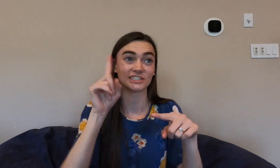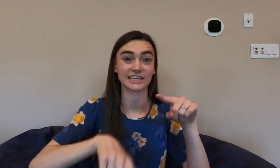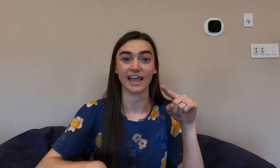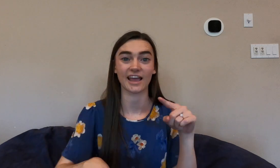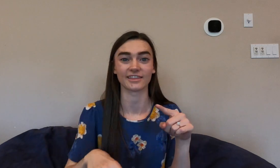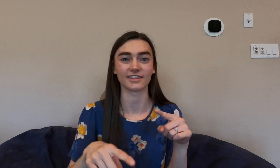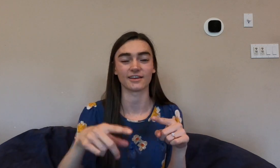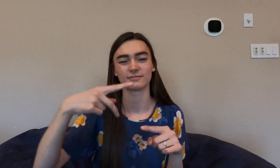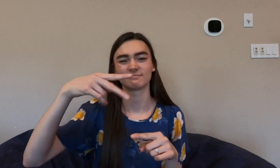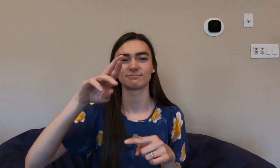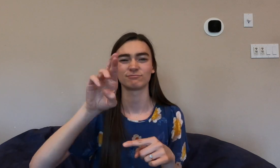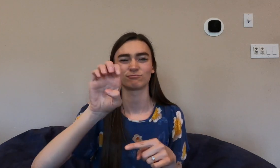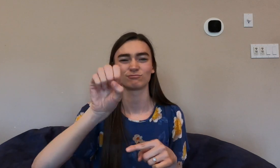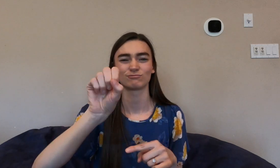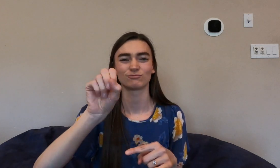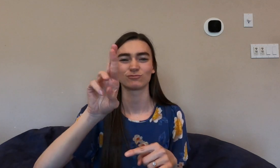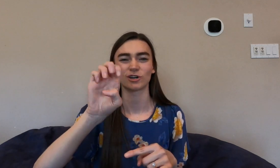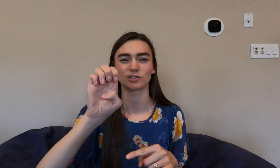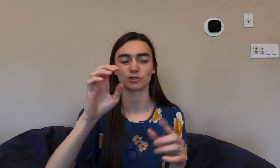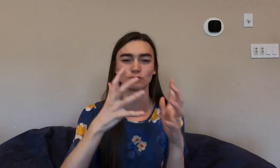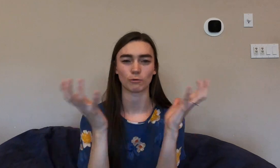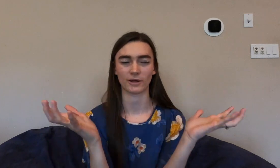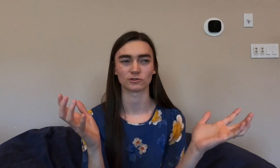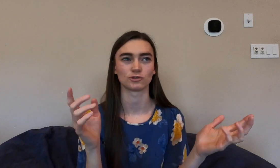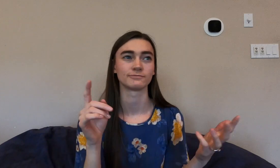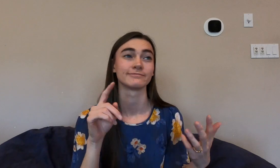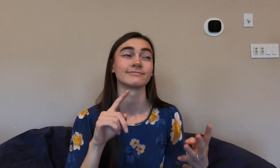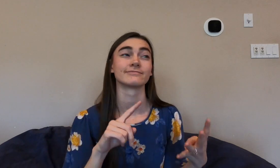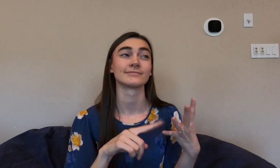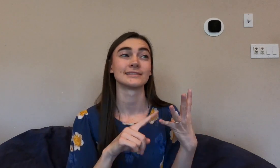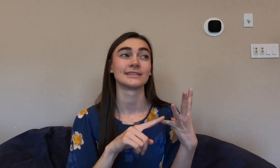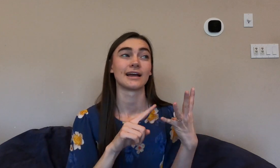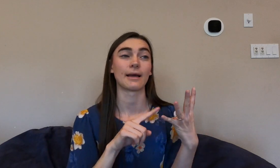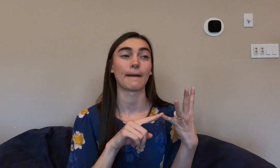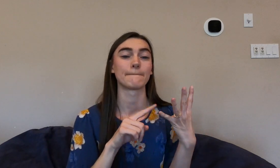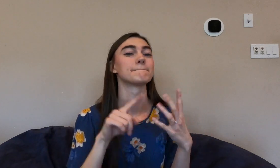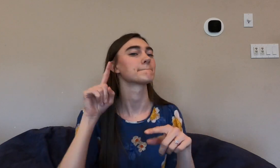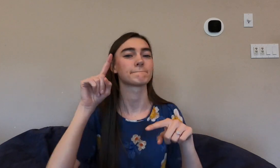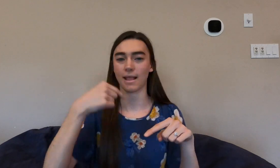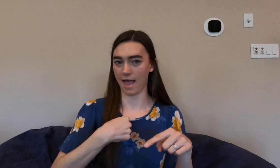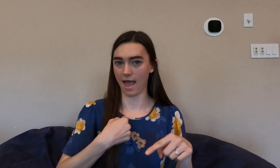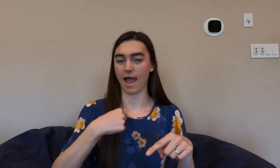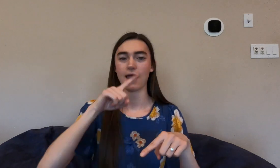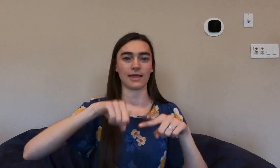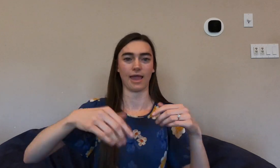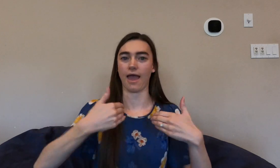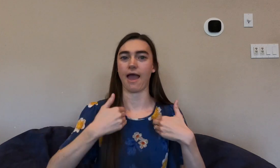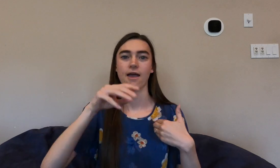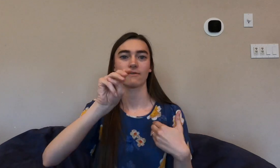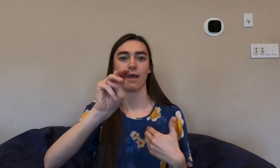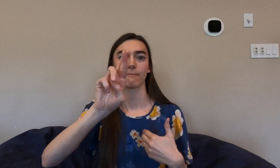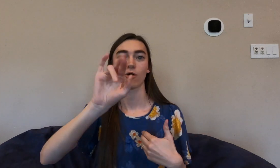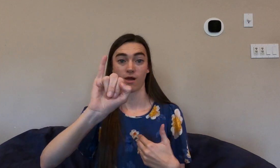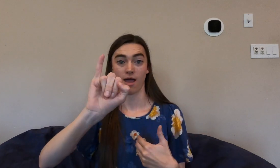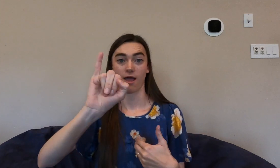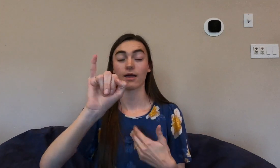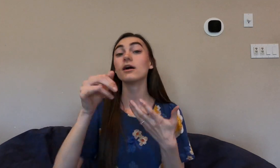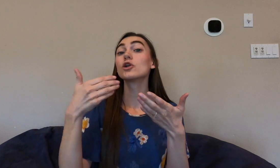just can't. The pressure underwater is too much. Another thing is I can't have an